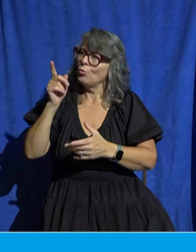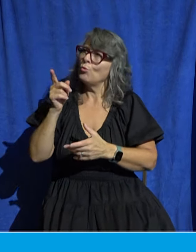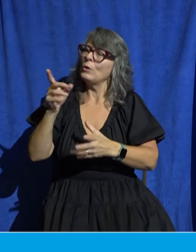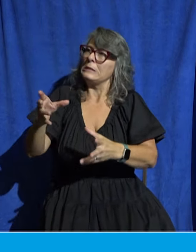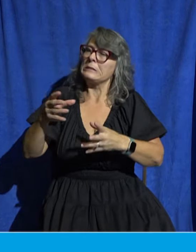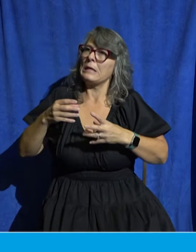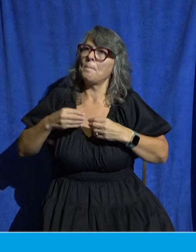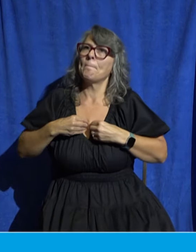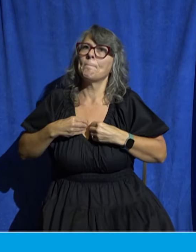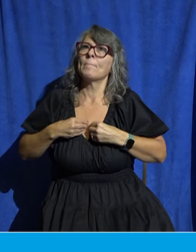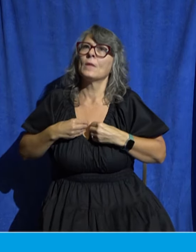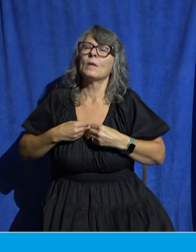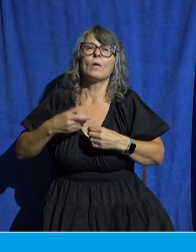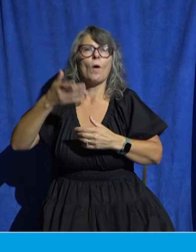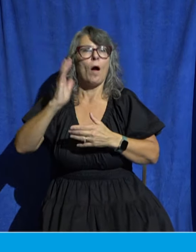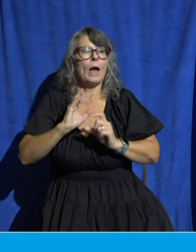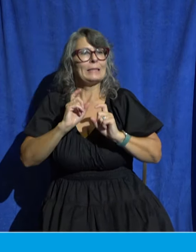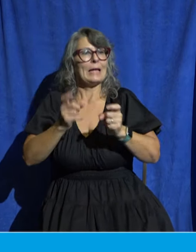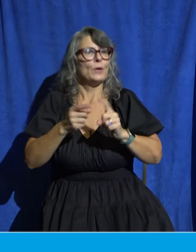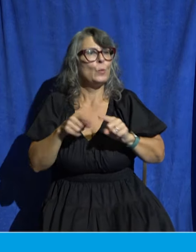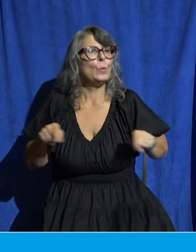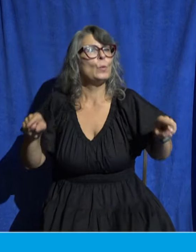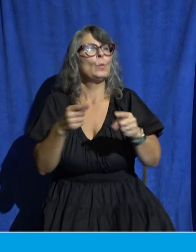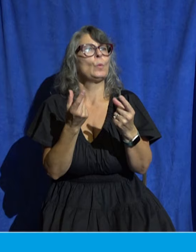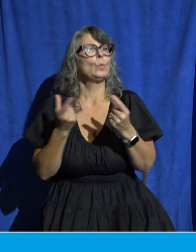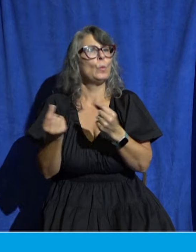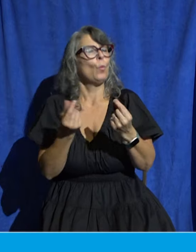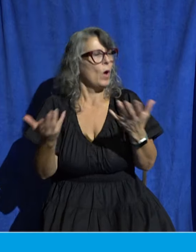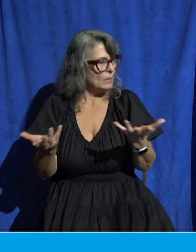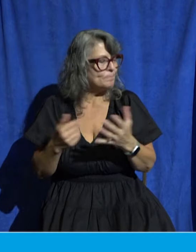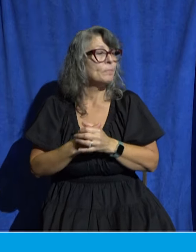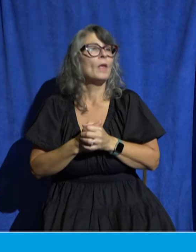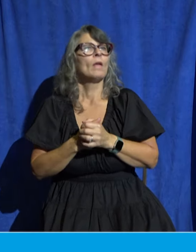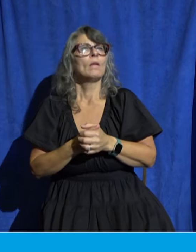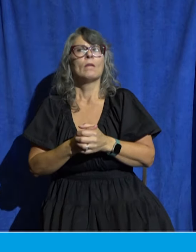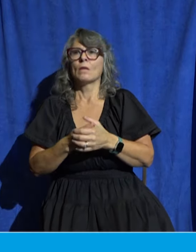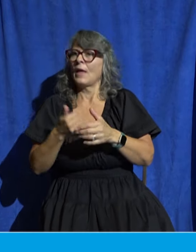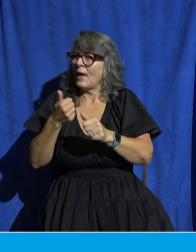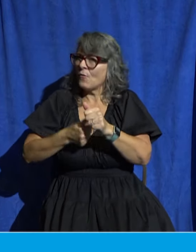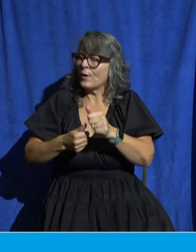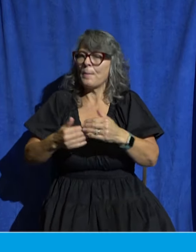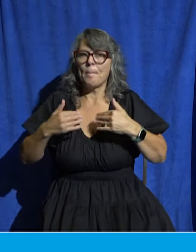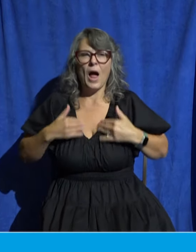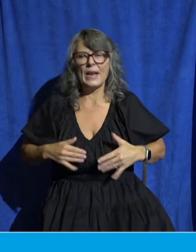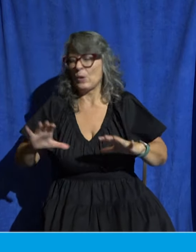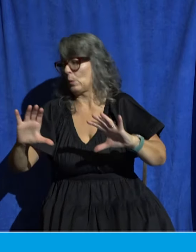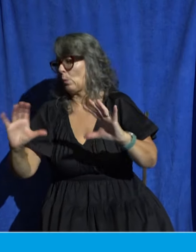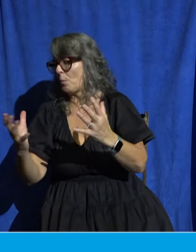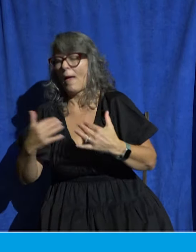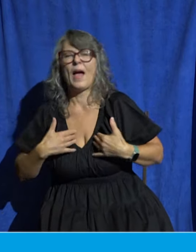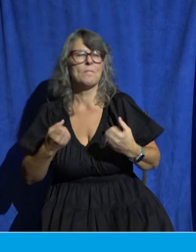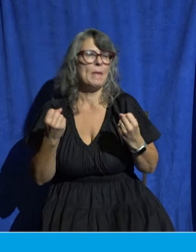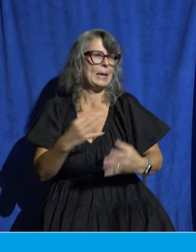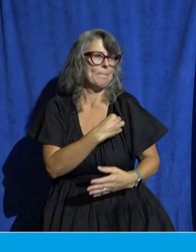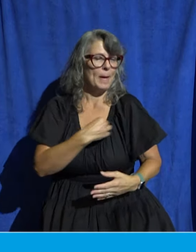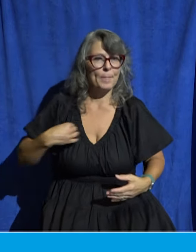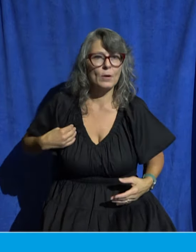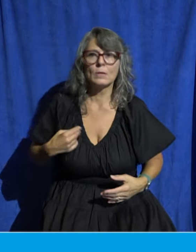For as in one body, we have many members, and the members do not have all the same function. So we, though many,